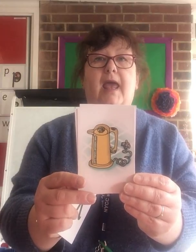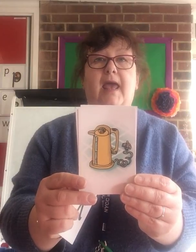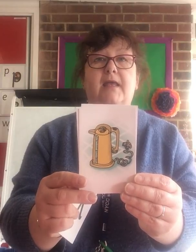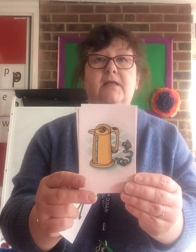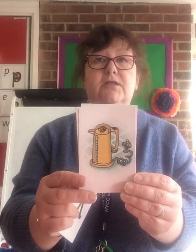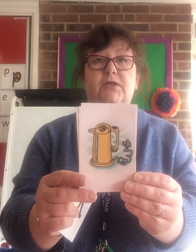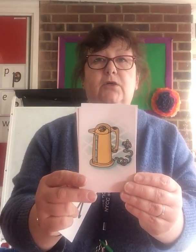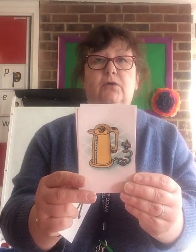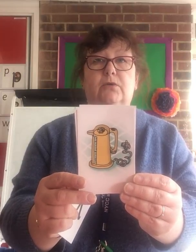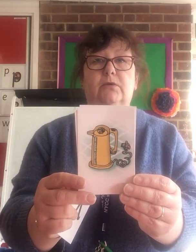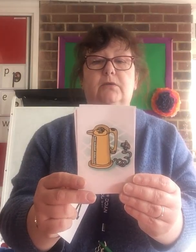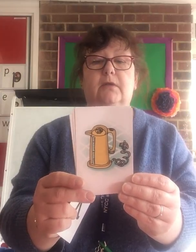Ketel.